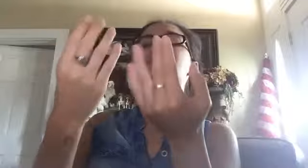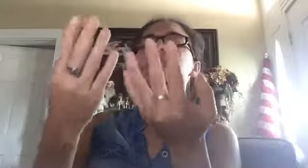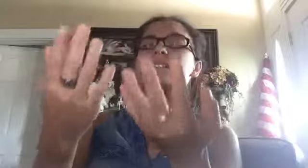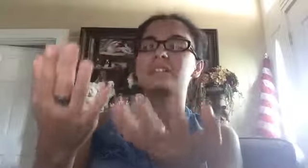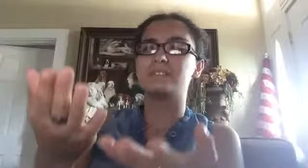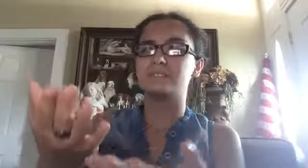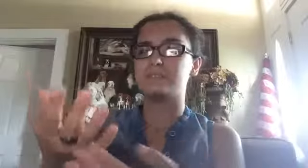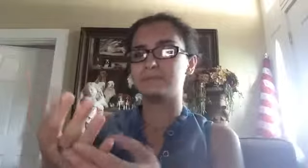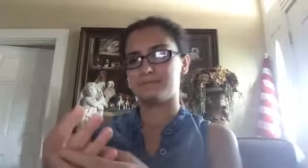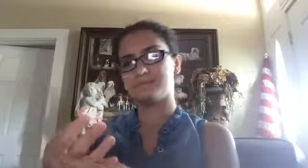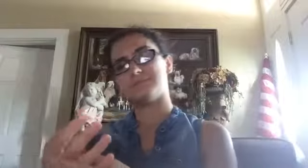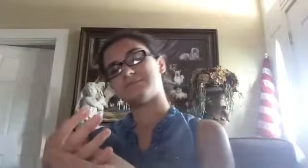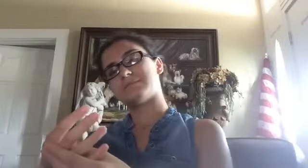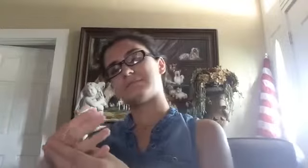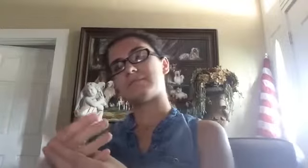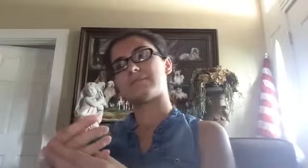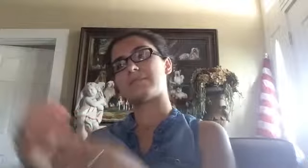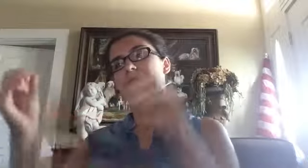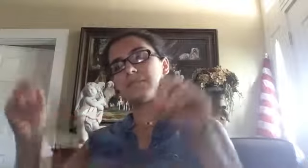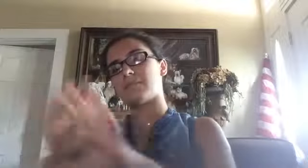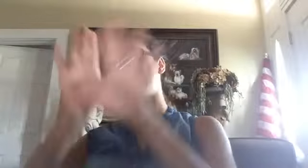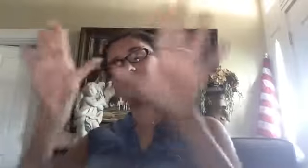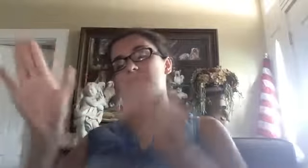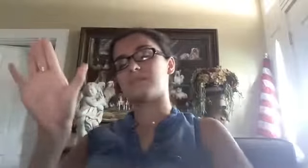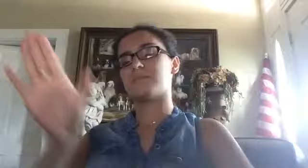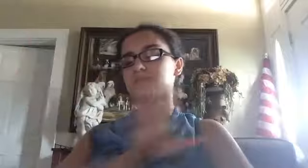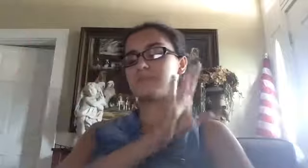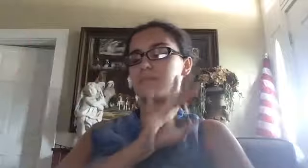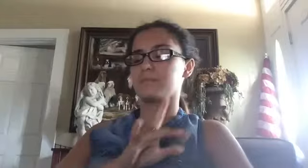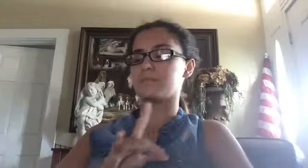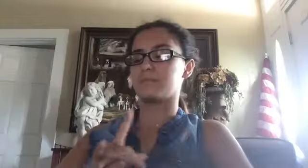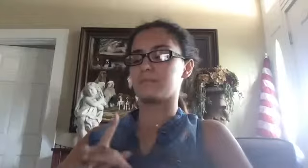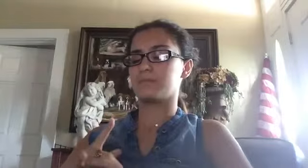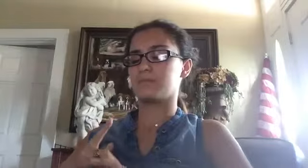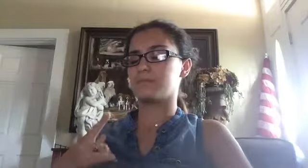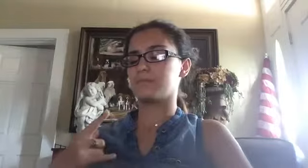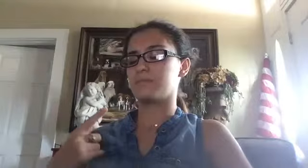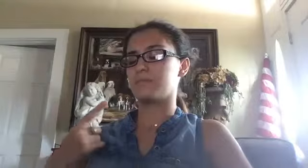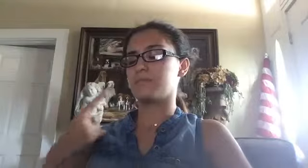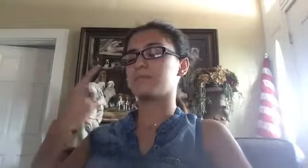the light of your grace,